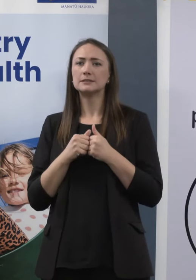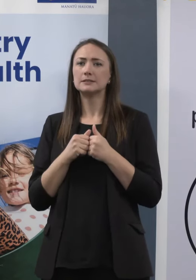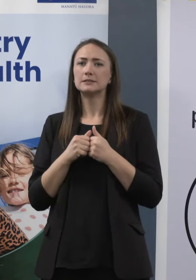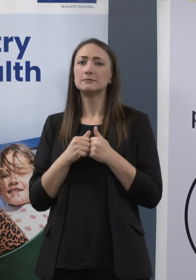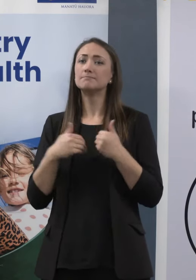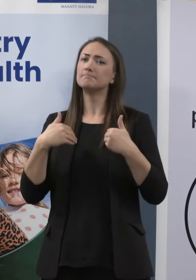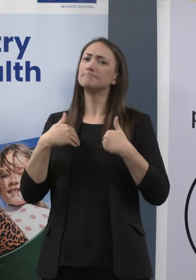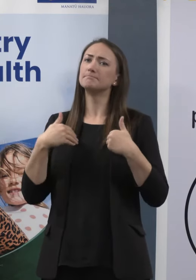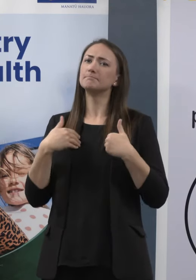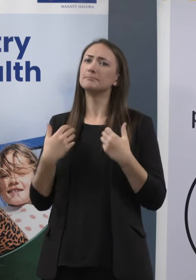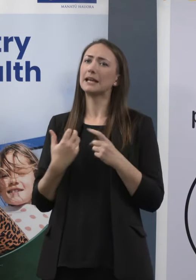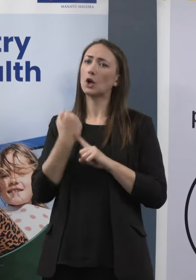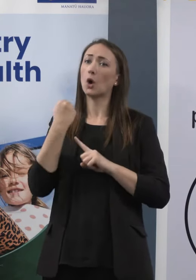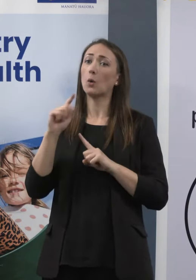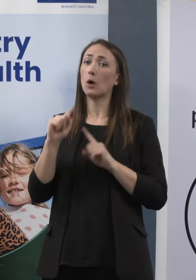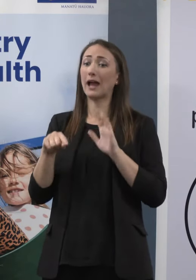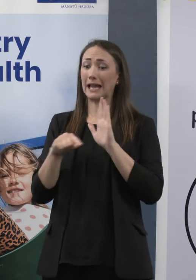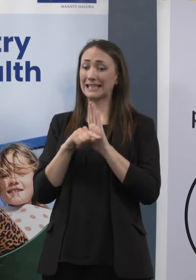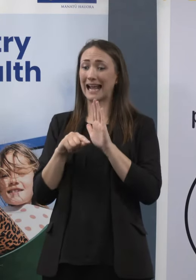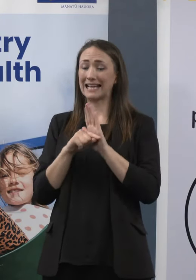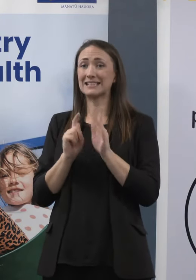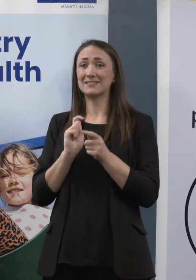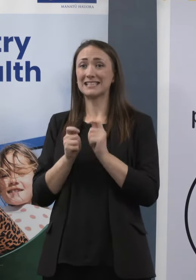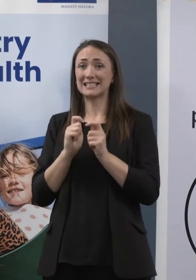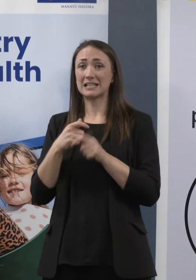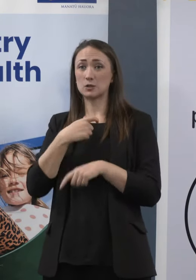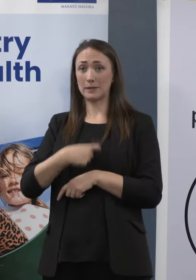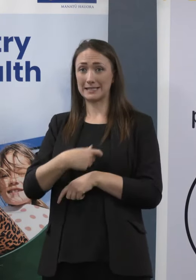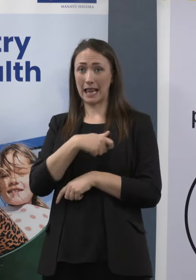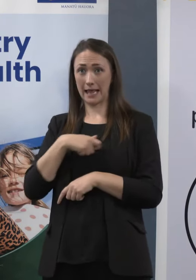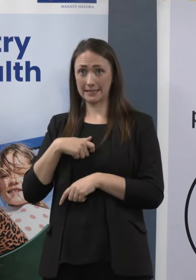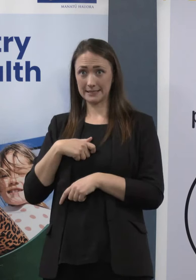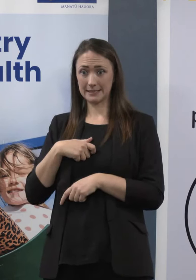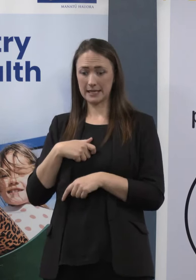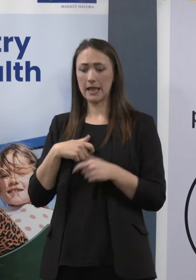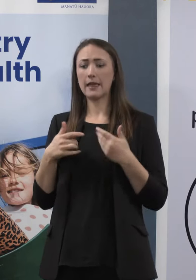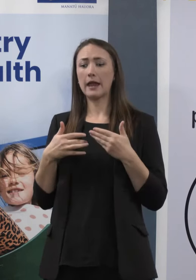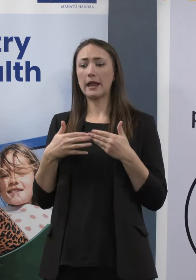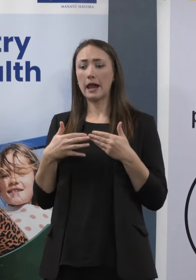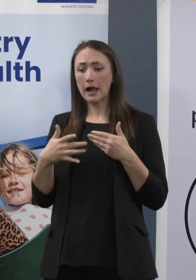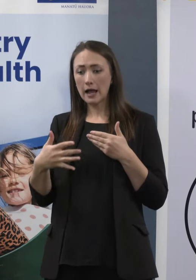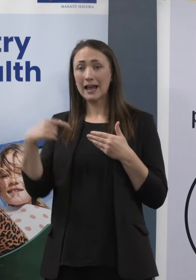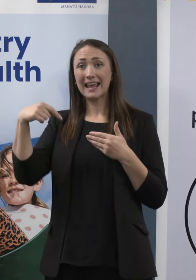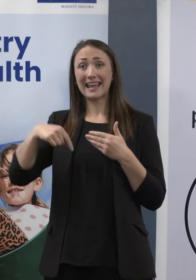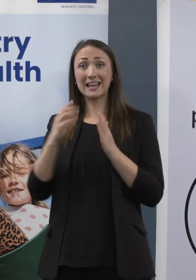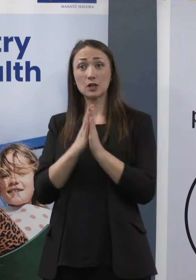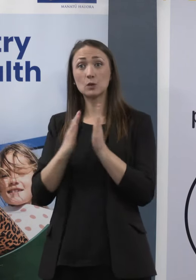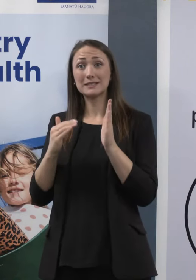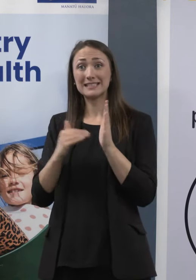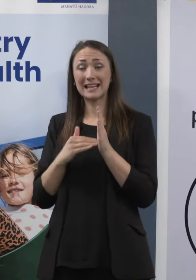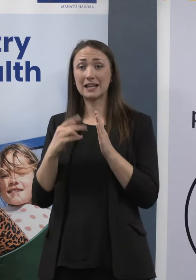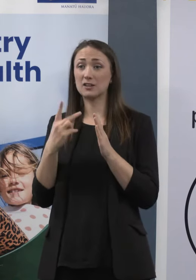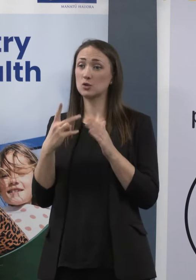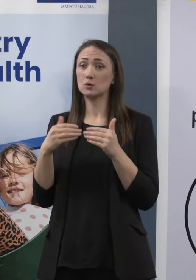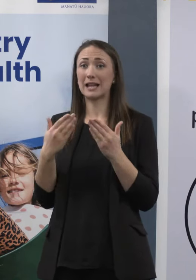negative pre-departure test in Switzerland, which is how I got back. And then a few days later, with a much more,